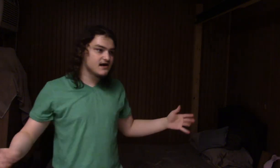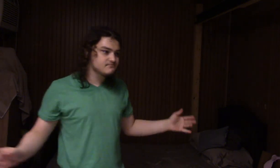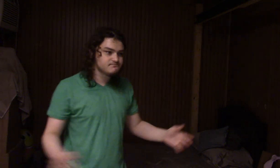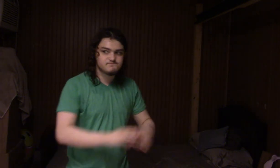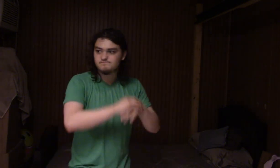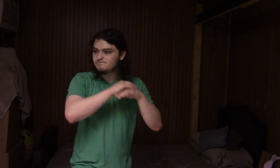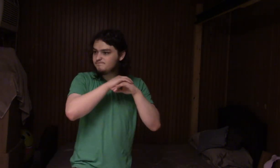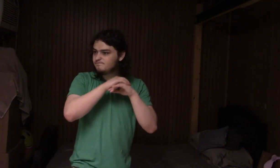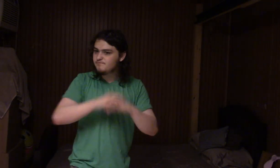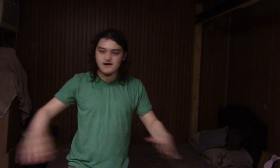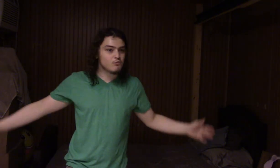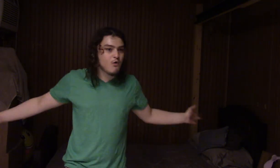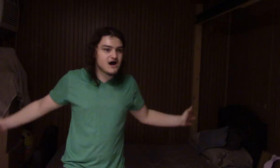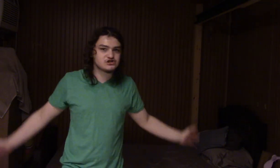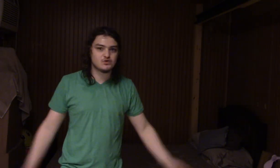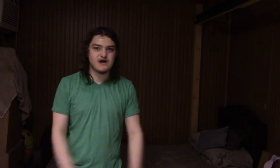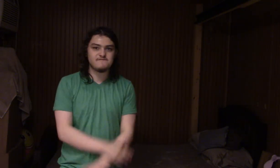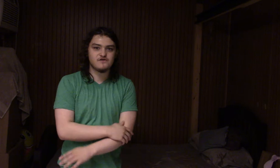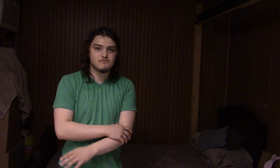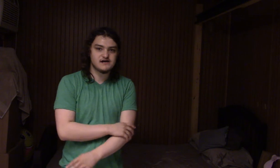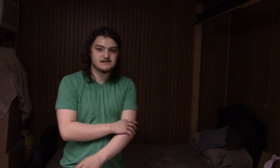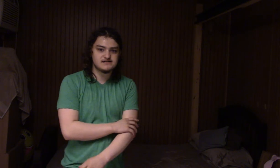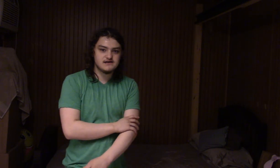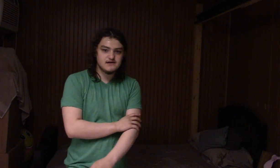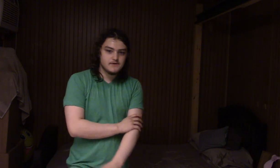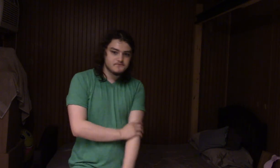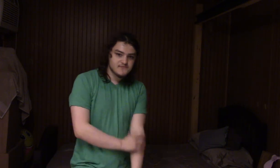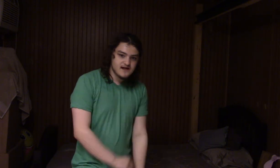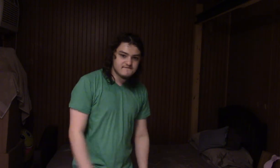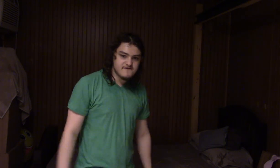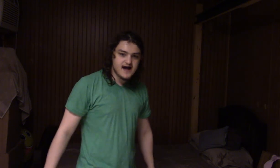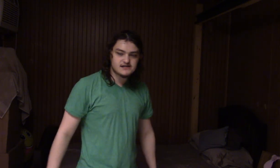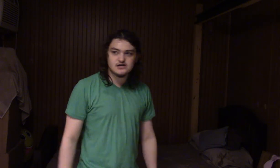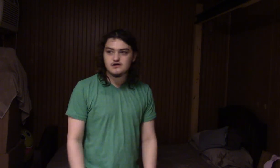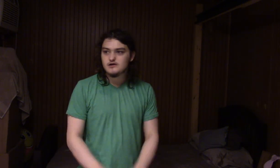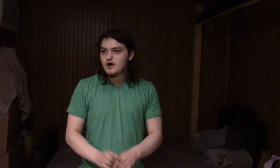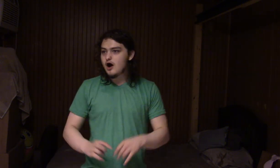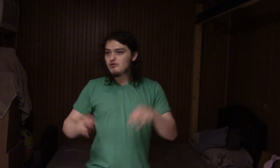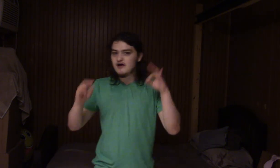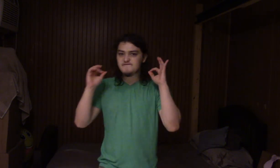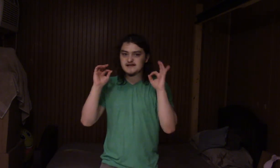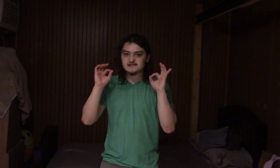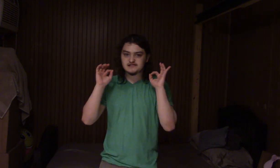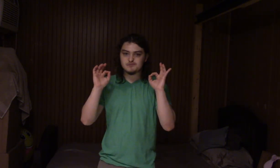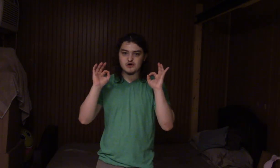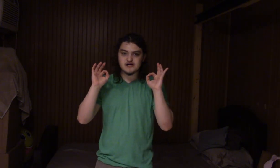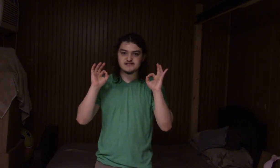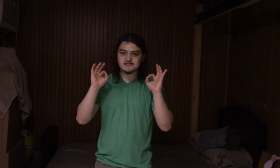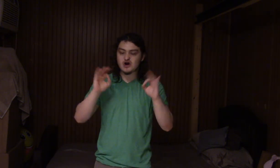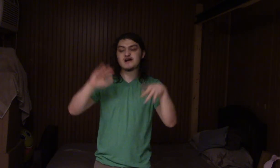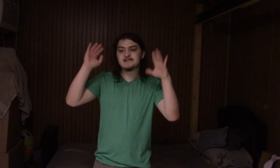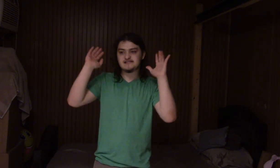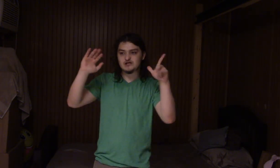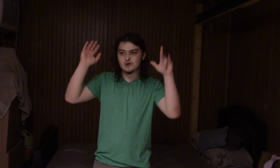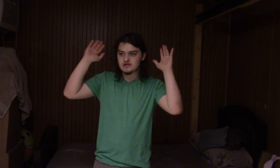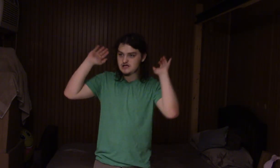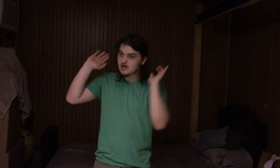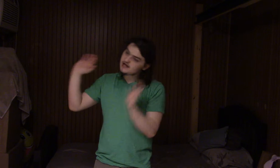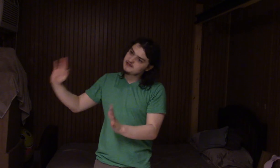wash away from us. In fact, our lived experiences are considered nothing,